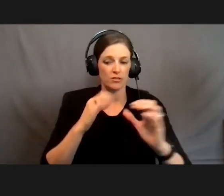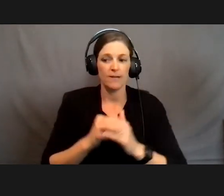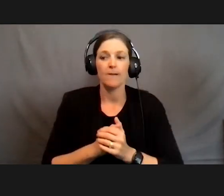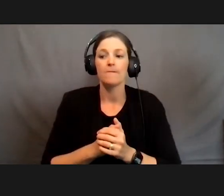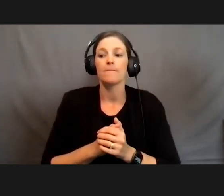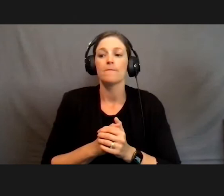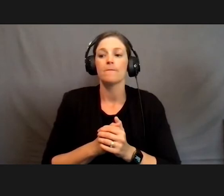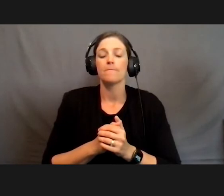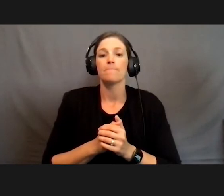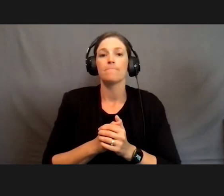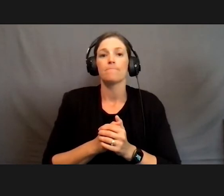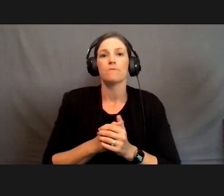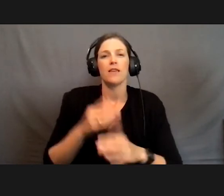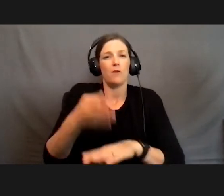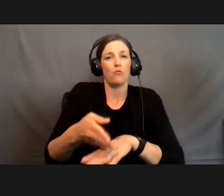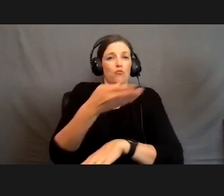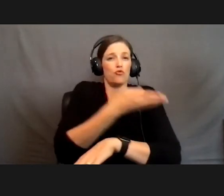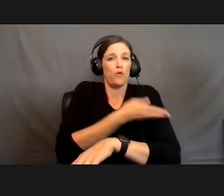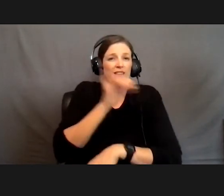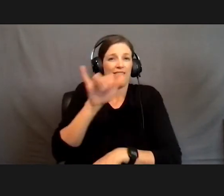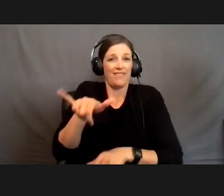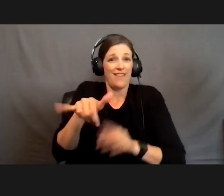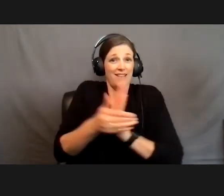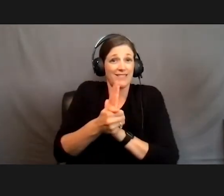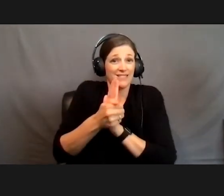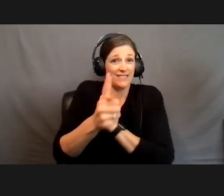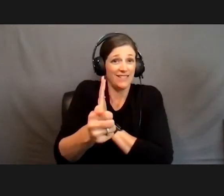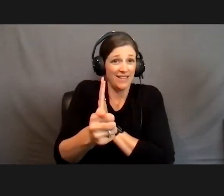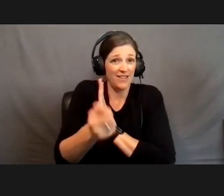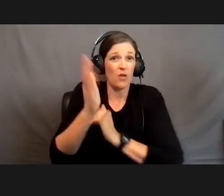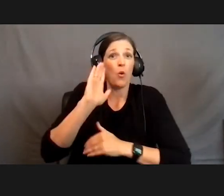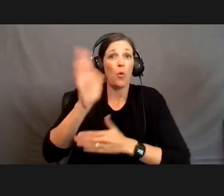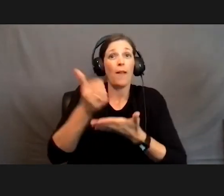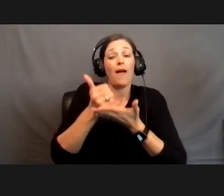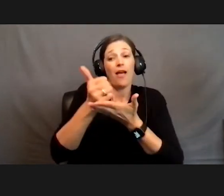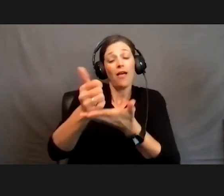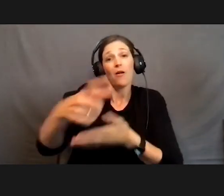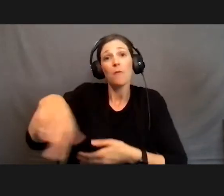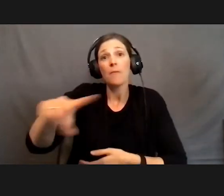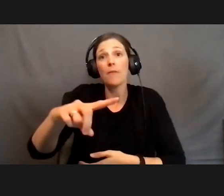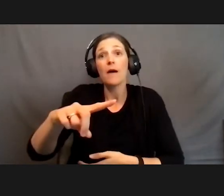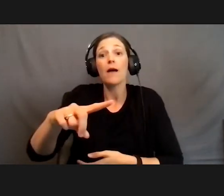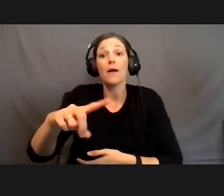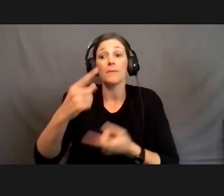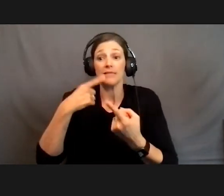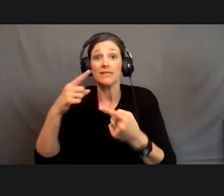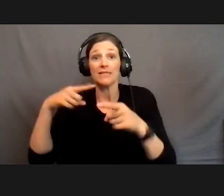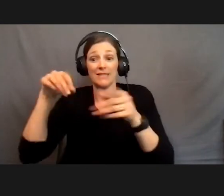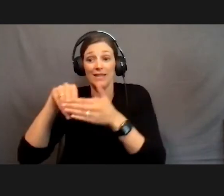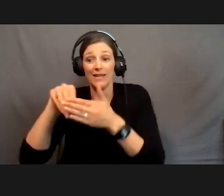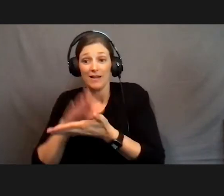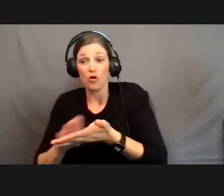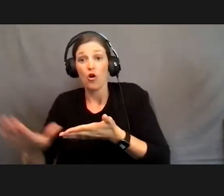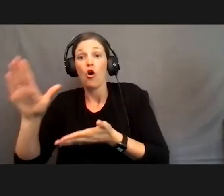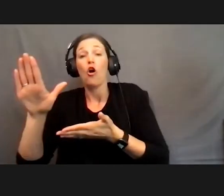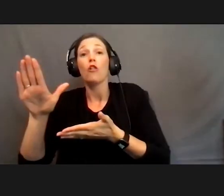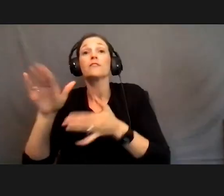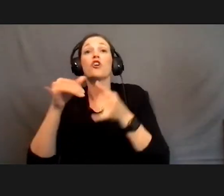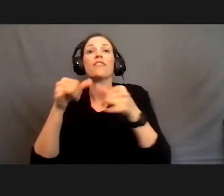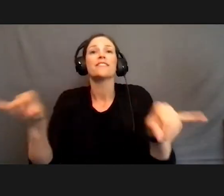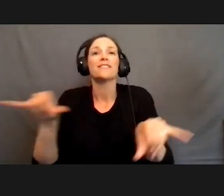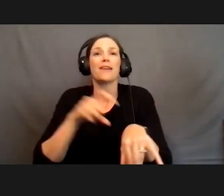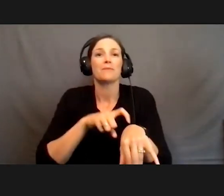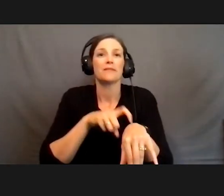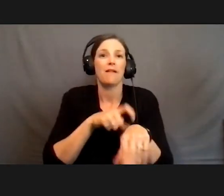improving that particular skill will help them not only succeed in college, but also succeed in the workplace.